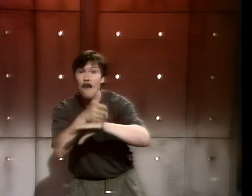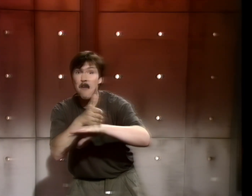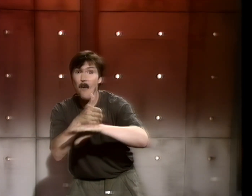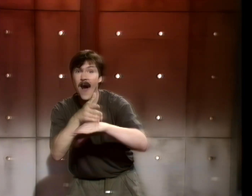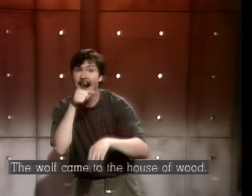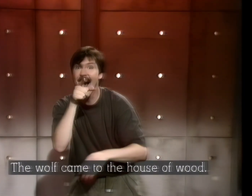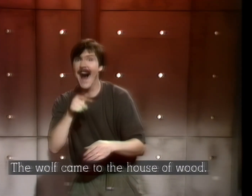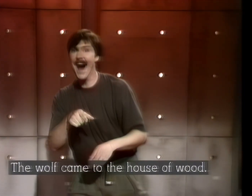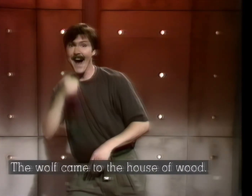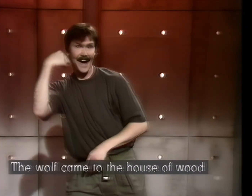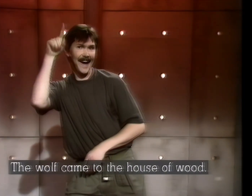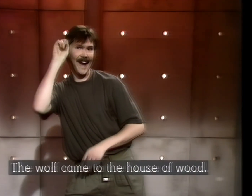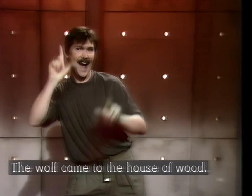The wolf then came to the house of wood.